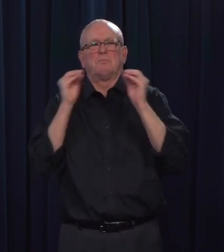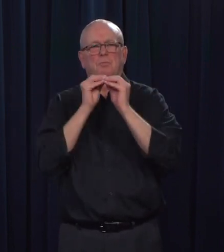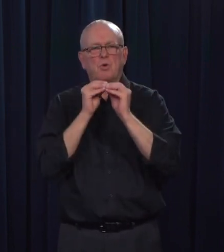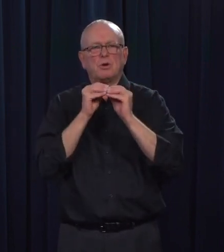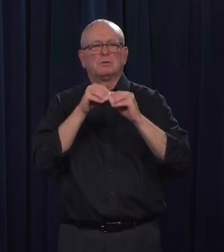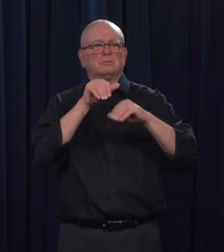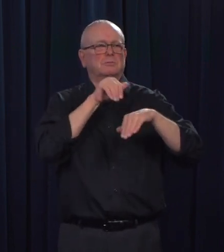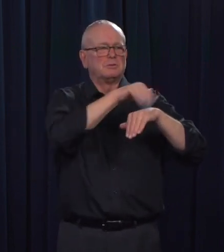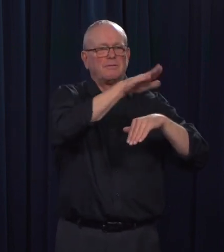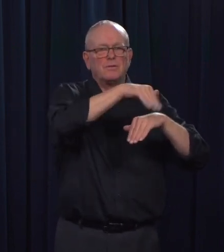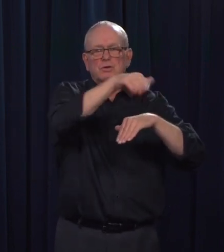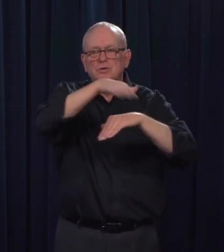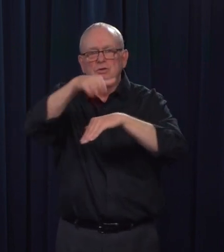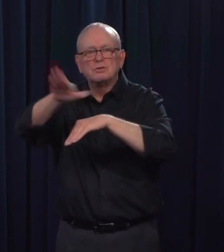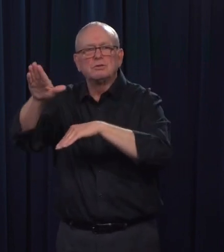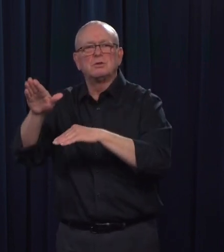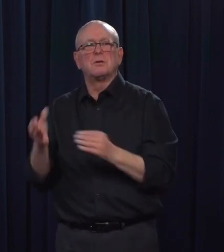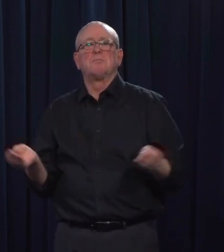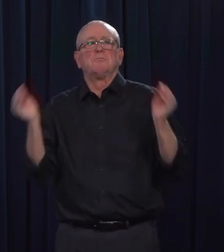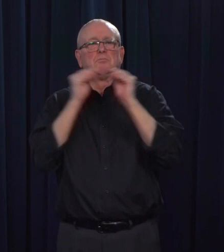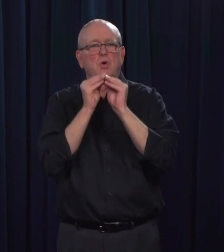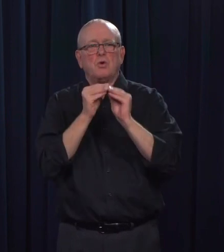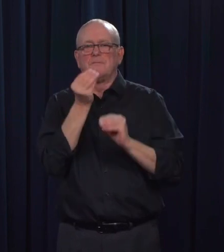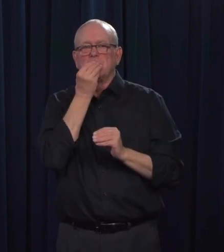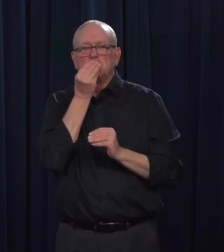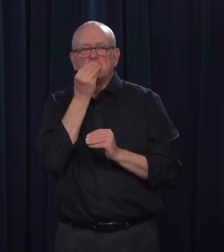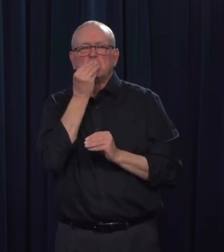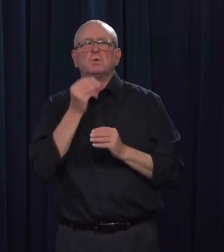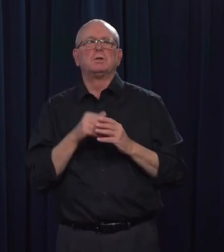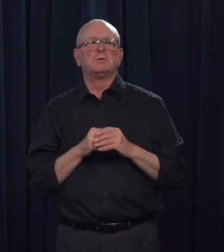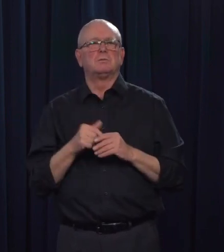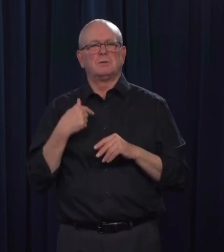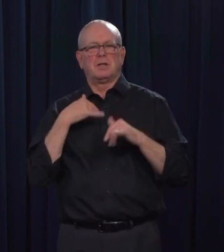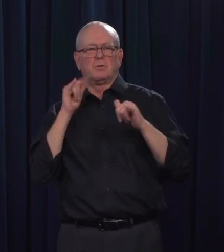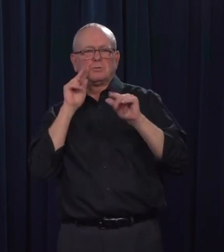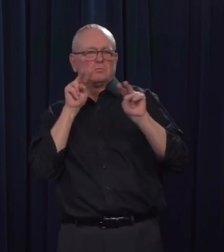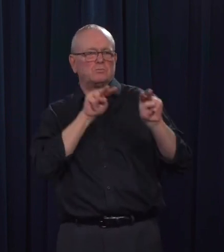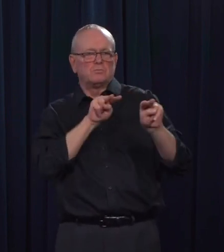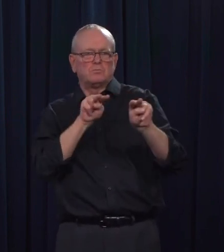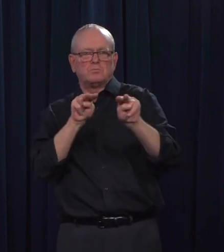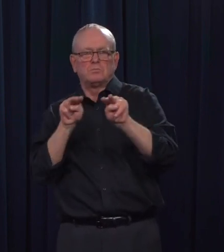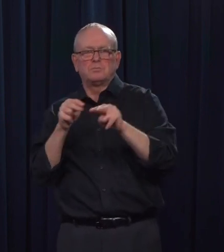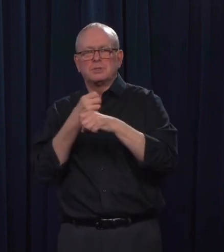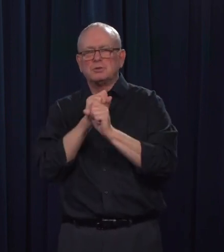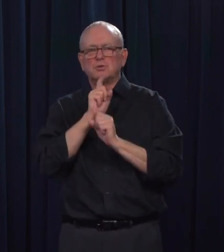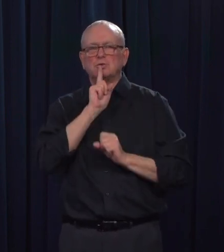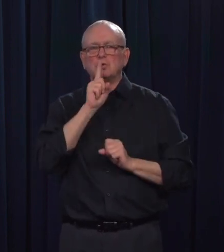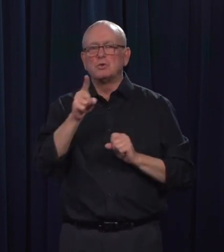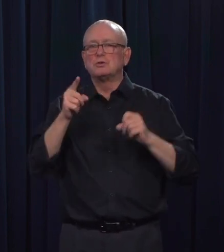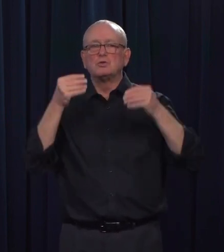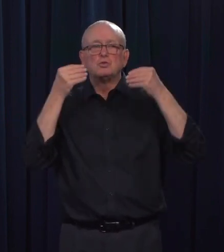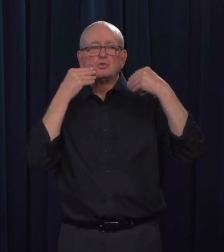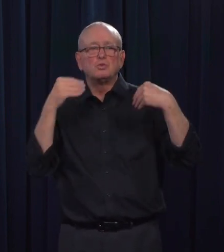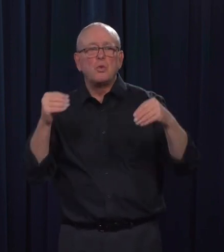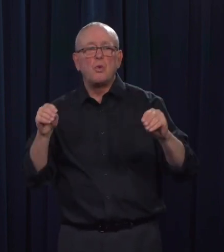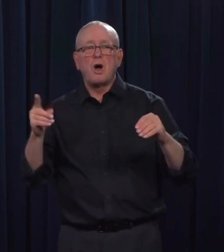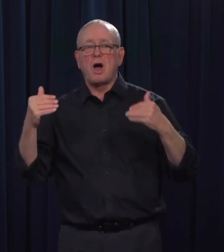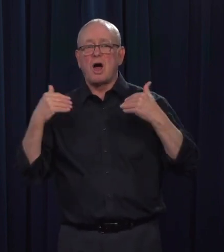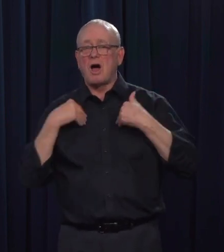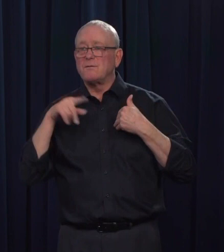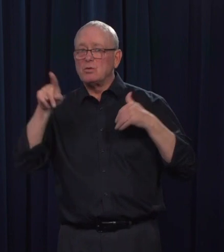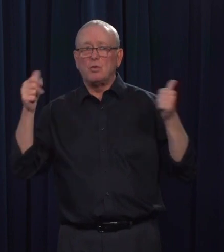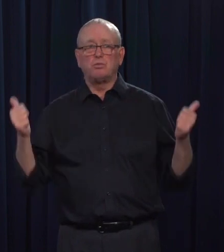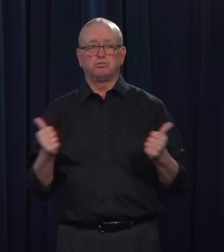this capacity to ensure the distribution system is well equipped to keep up with retail demand. Railway operations are